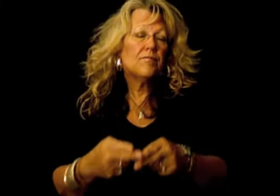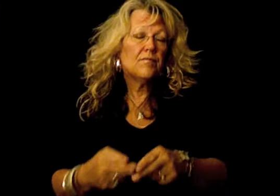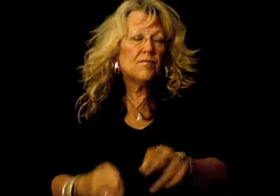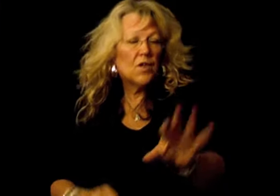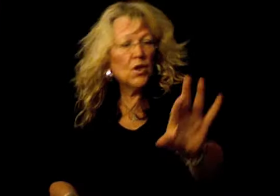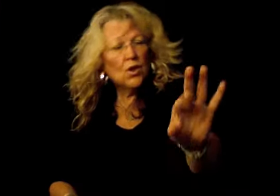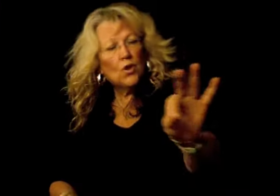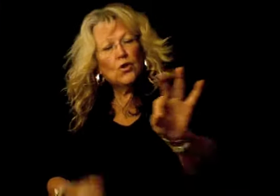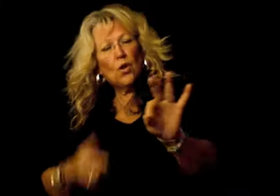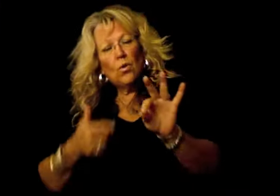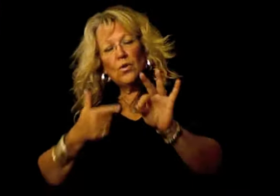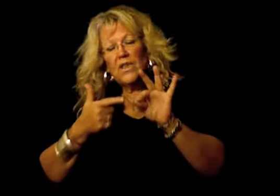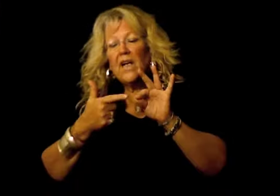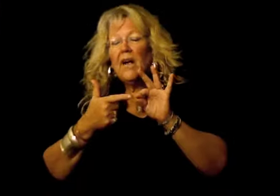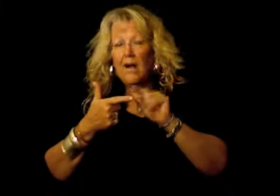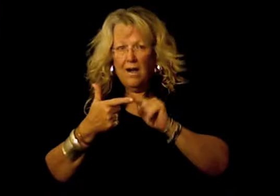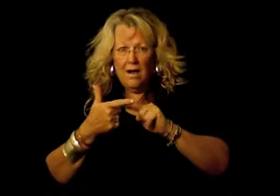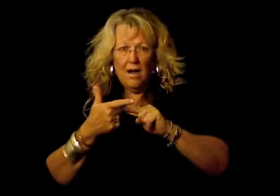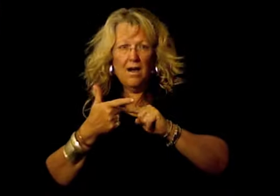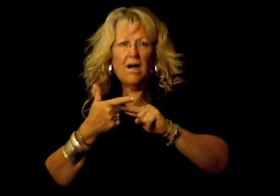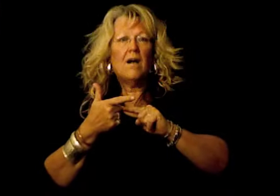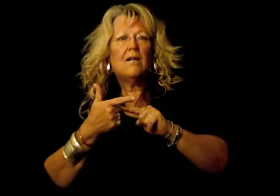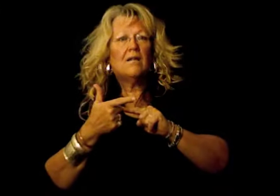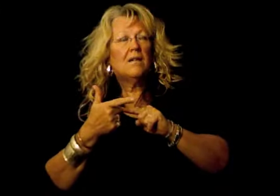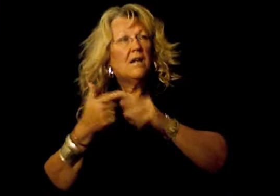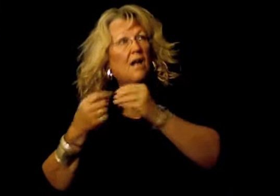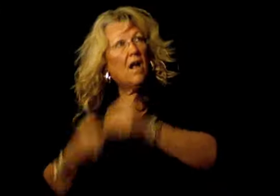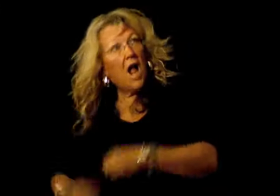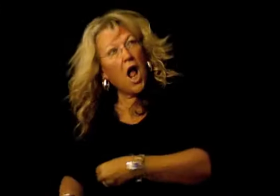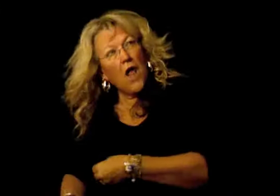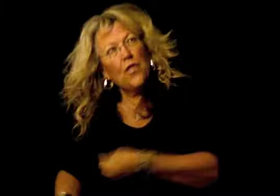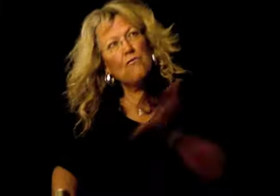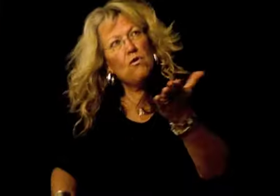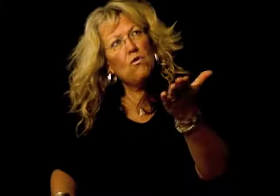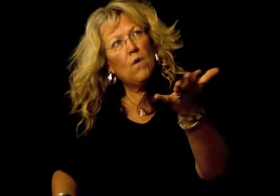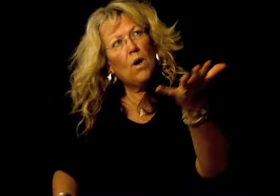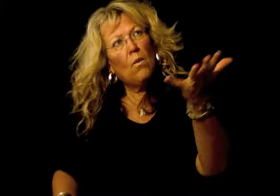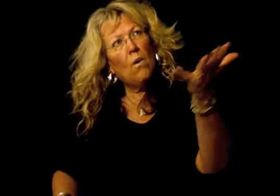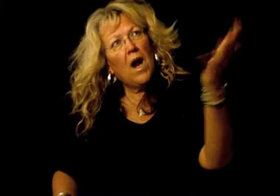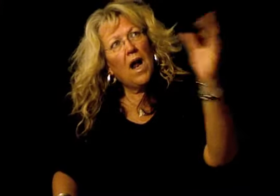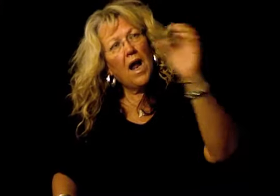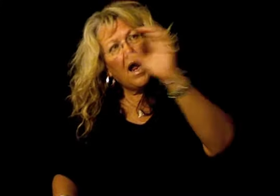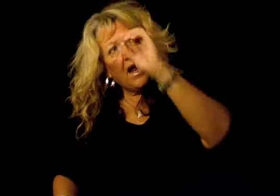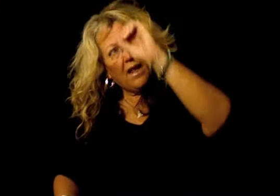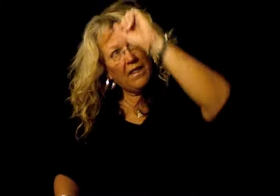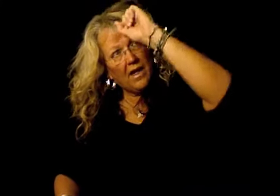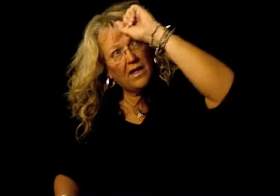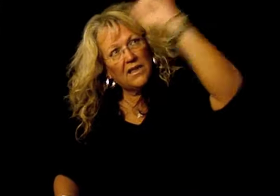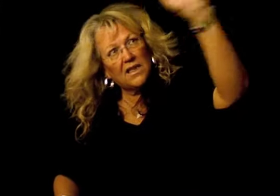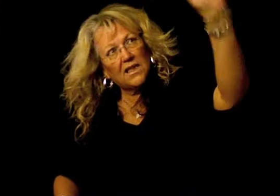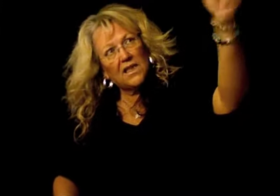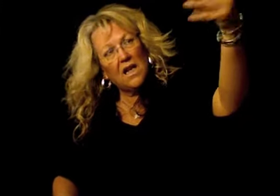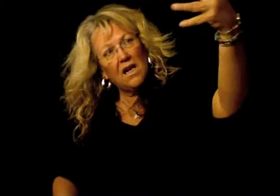Chose a gun, and threw away the song